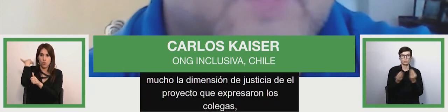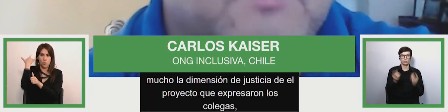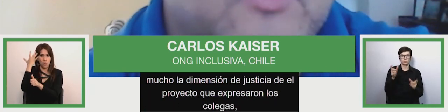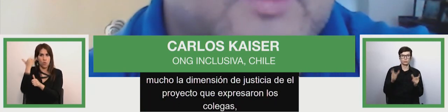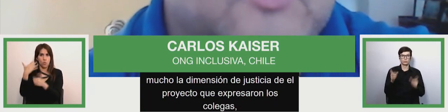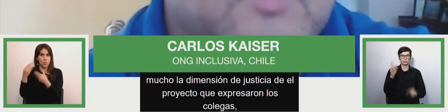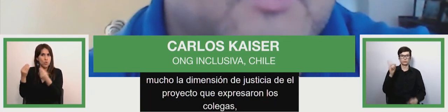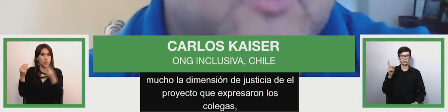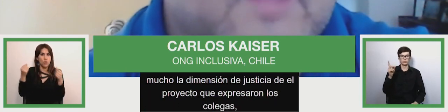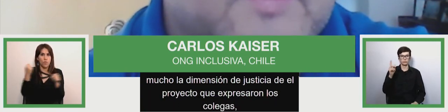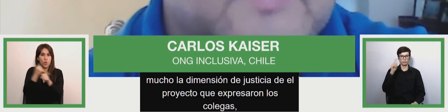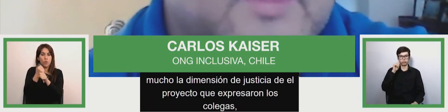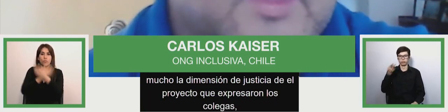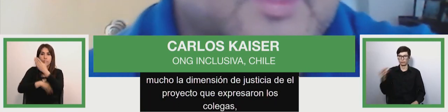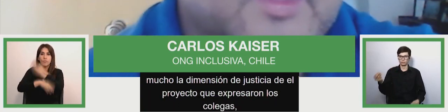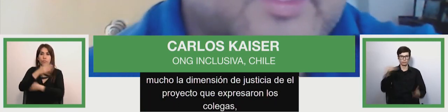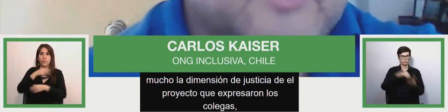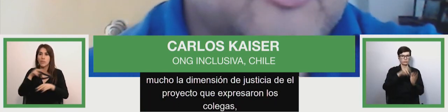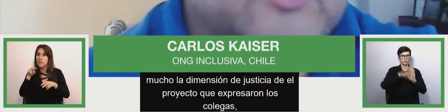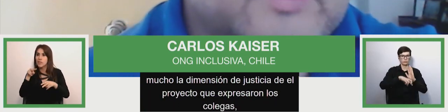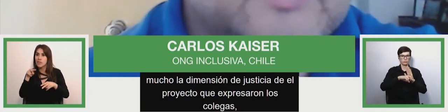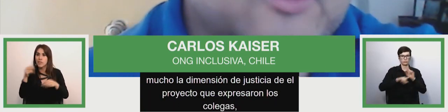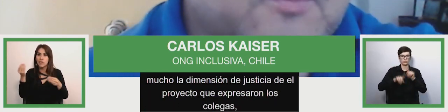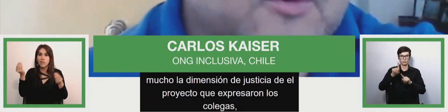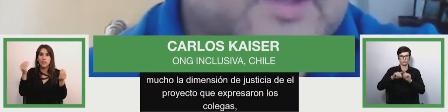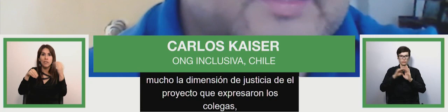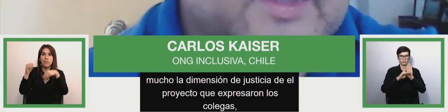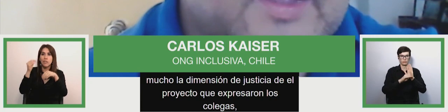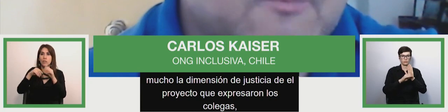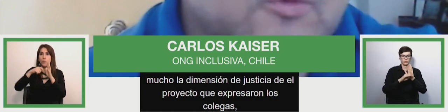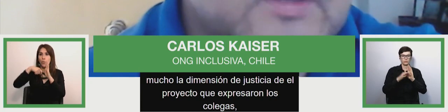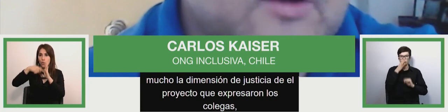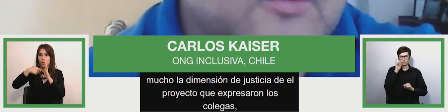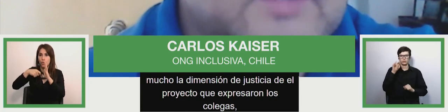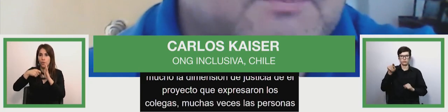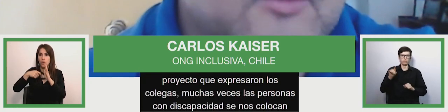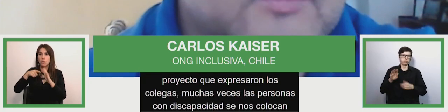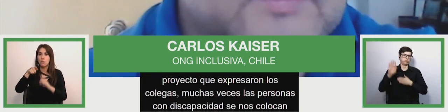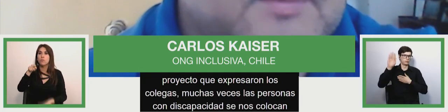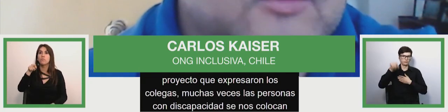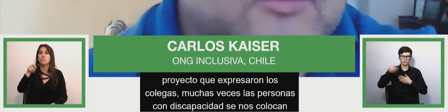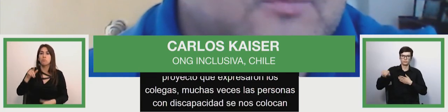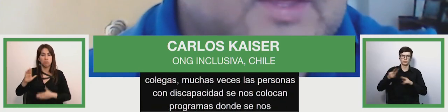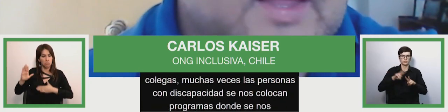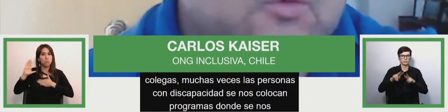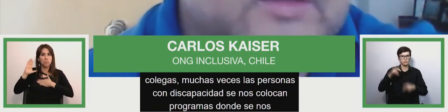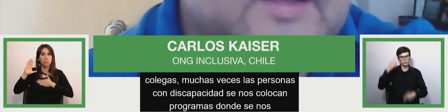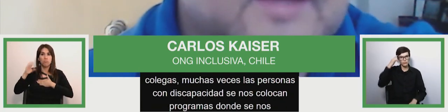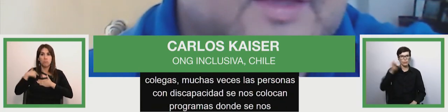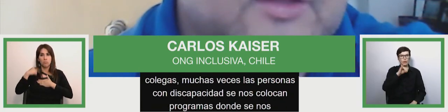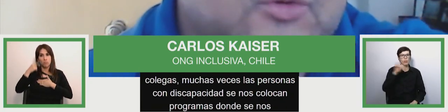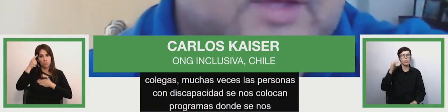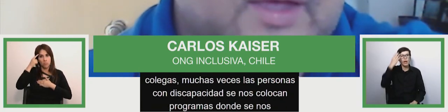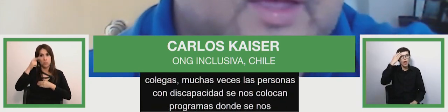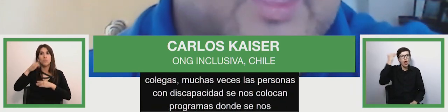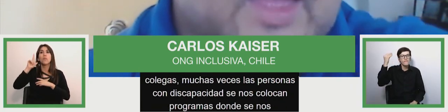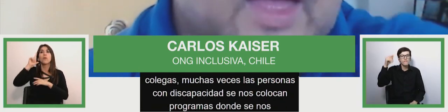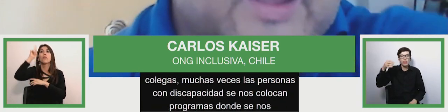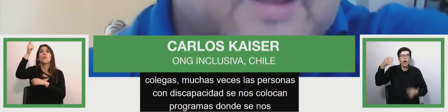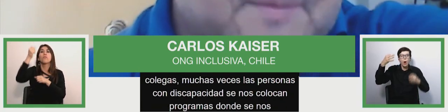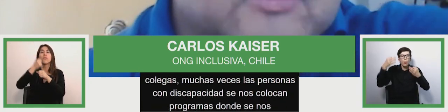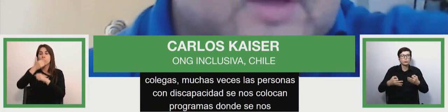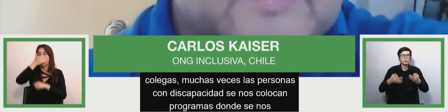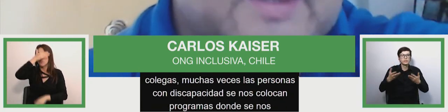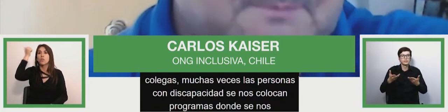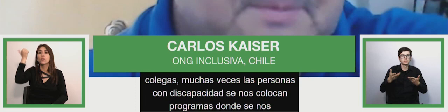dimension of justice of the project we're given by the colleagues previously because often people